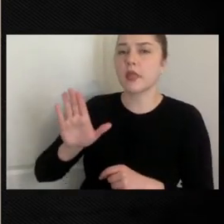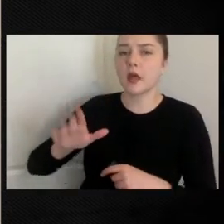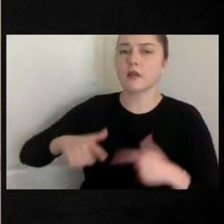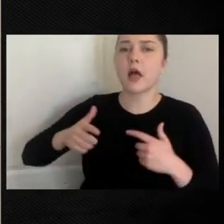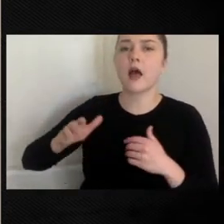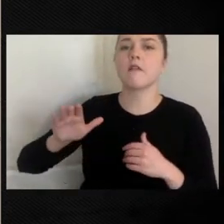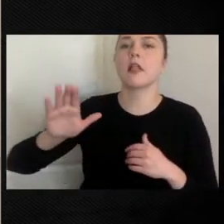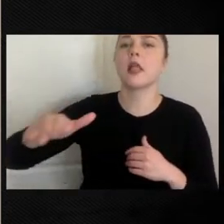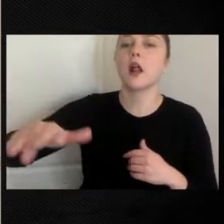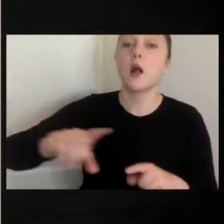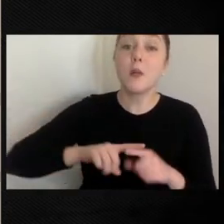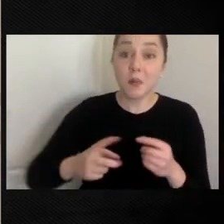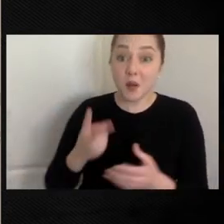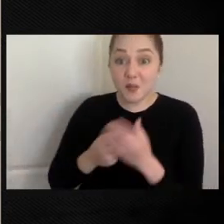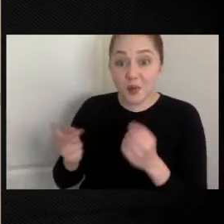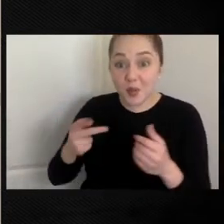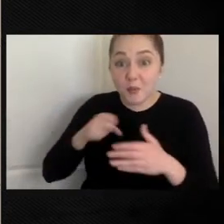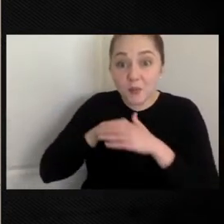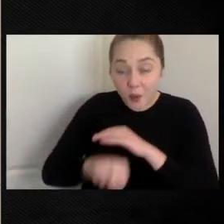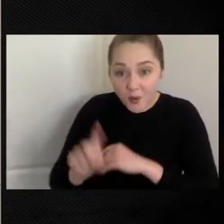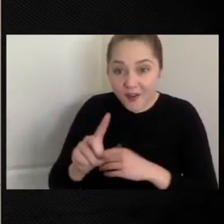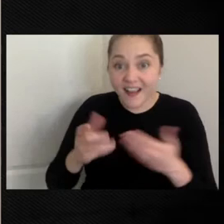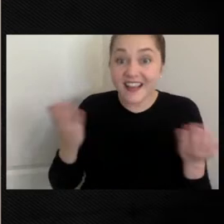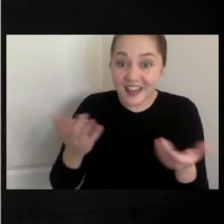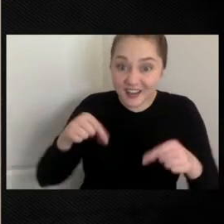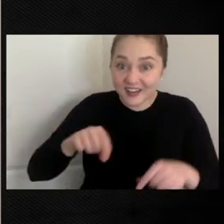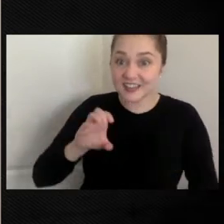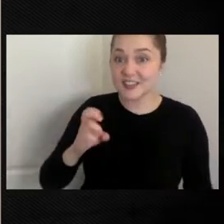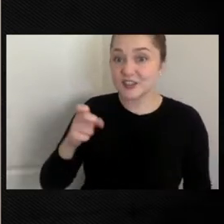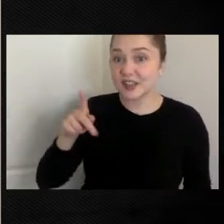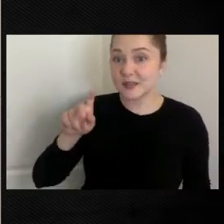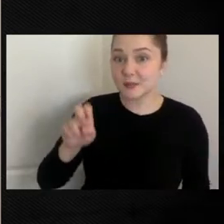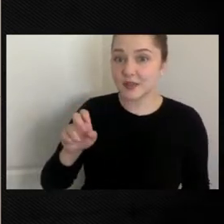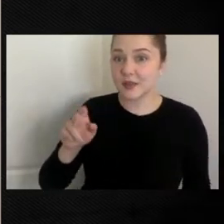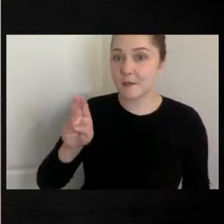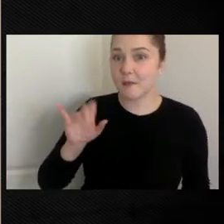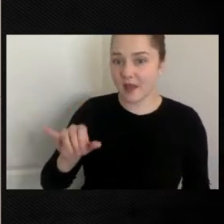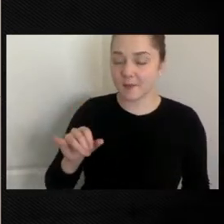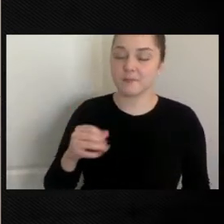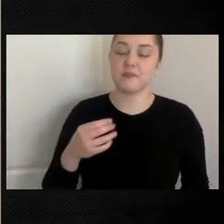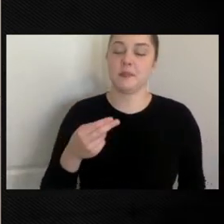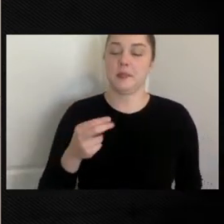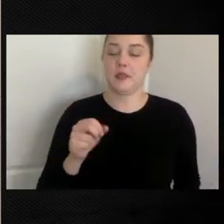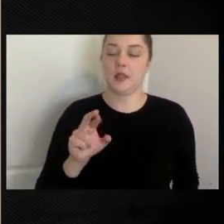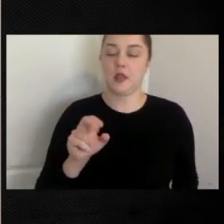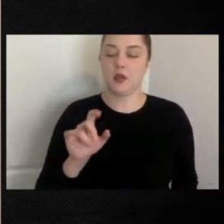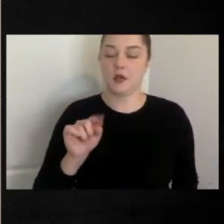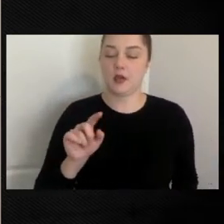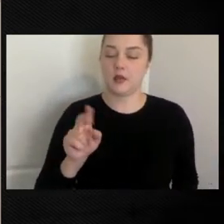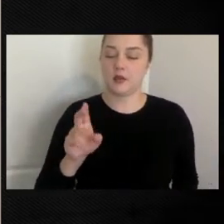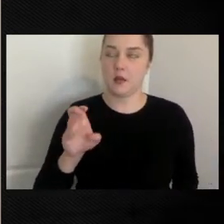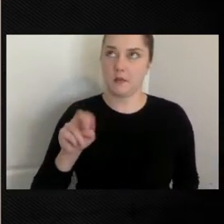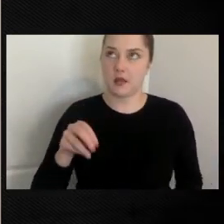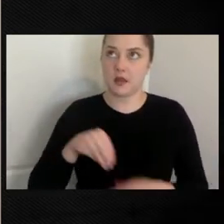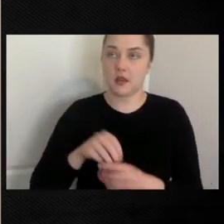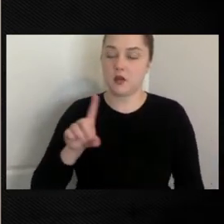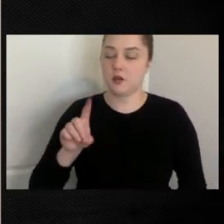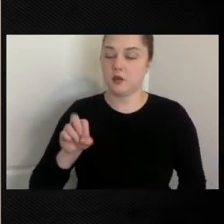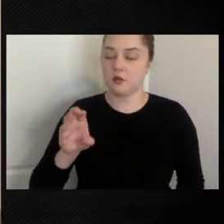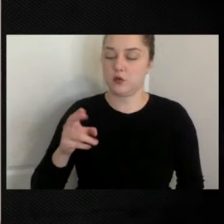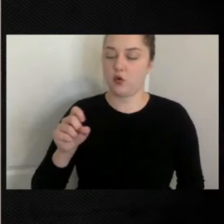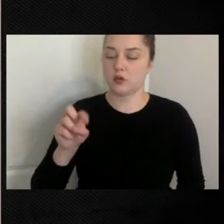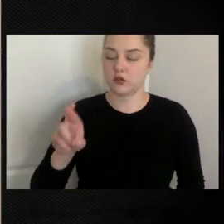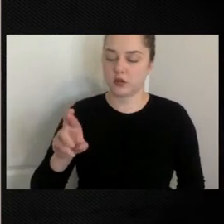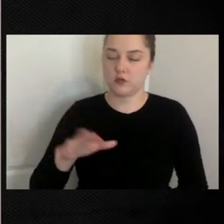born on the Chesapeake Bay. Harriet Tudman in Dorchester County, Frederick Douglass, and Talbot